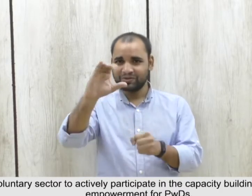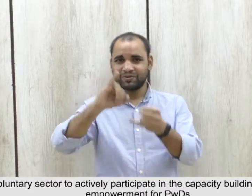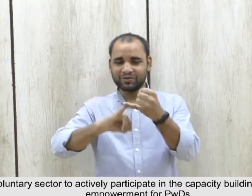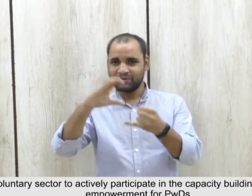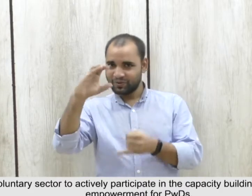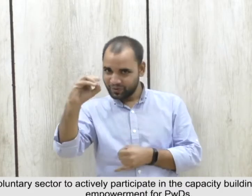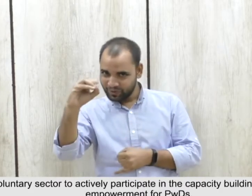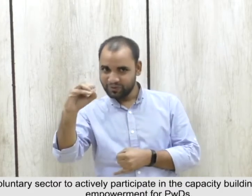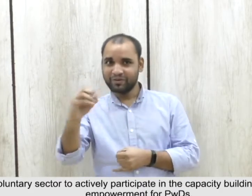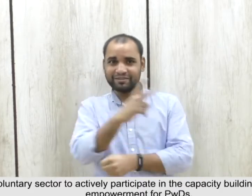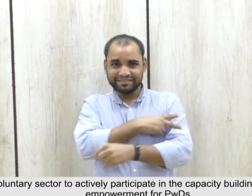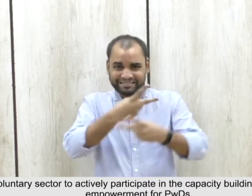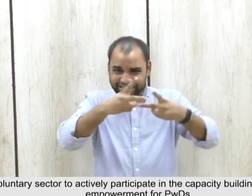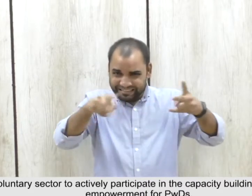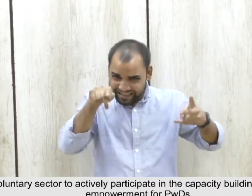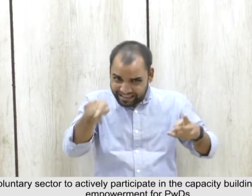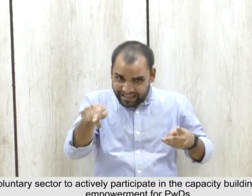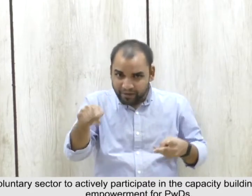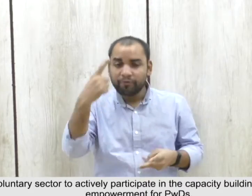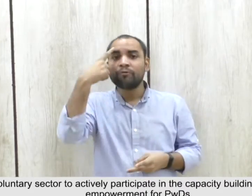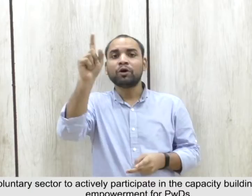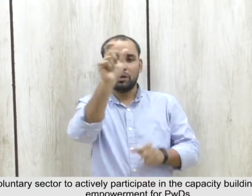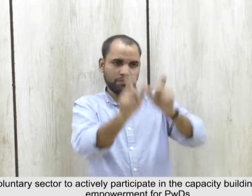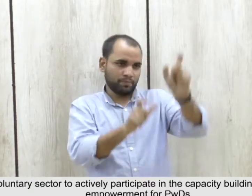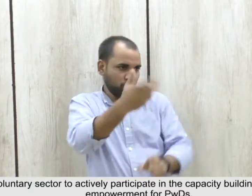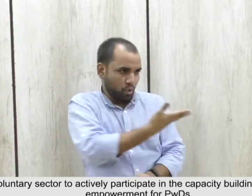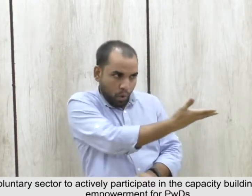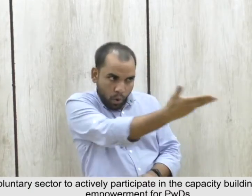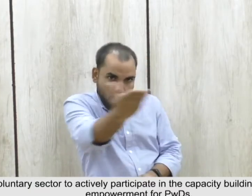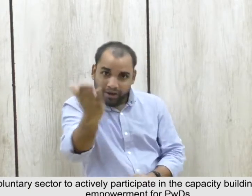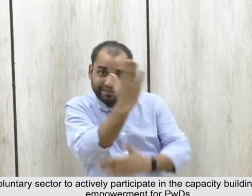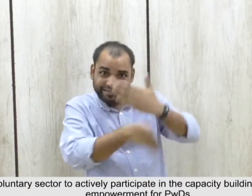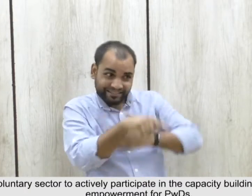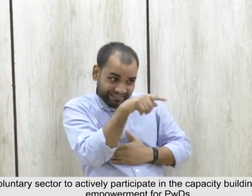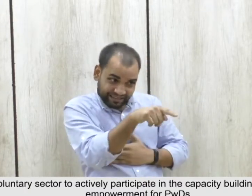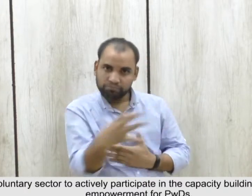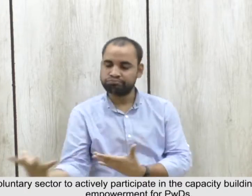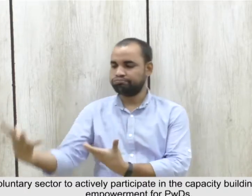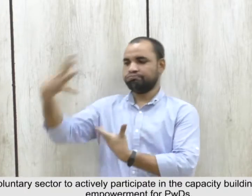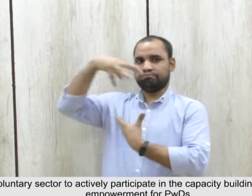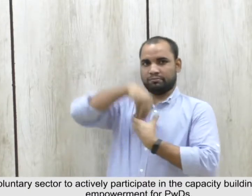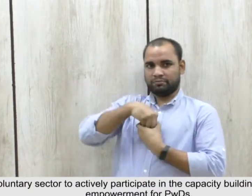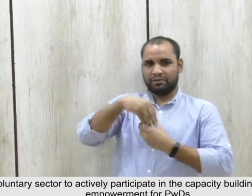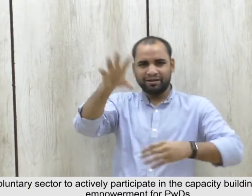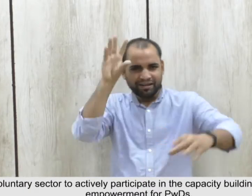Mobilizing the voluntary sector to actively participate in the capacity building and rehabilitation and empowerment of PWDs. 10.17.